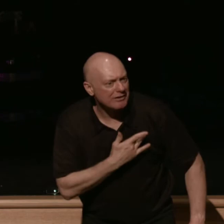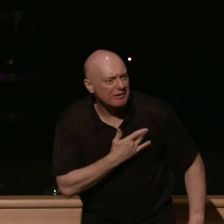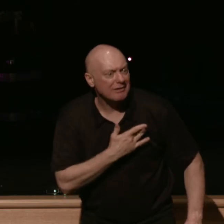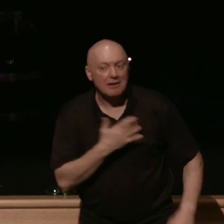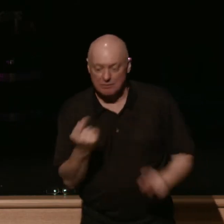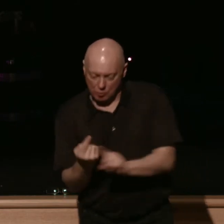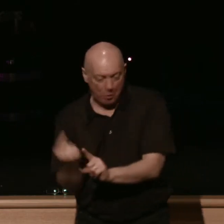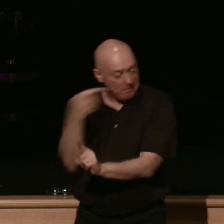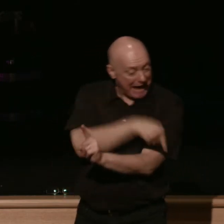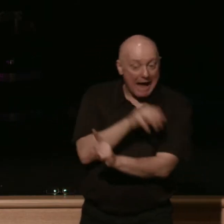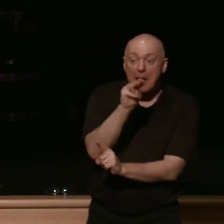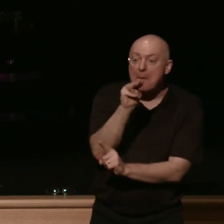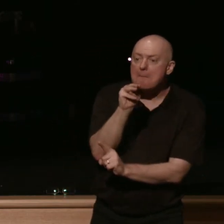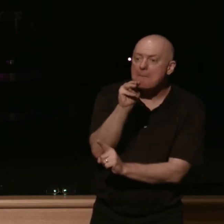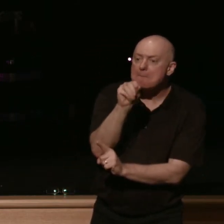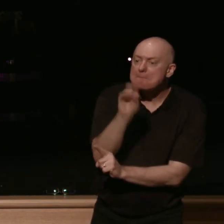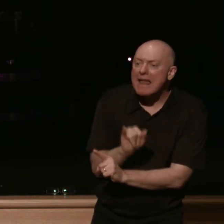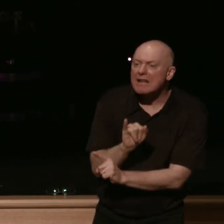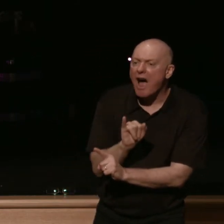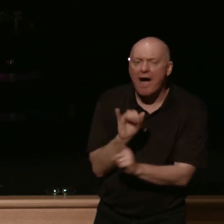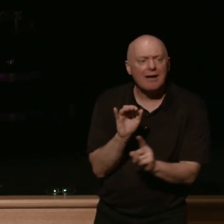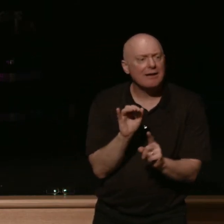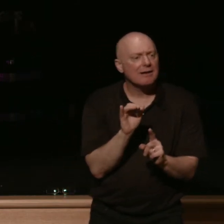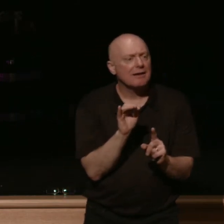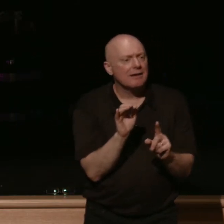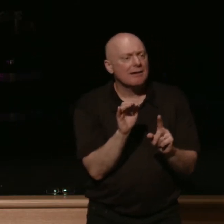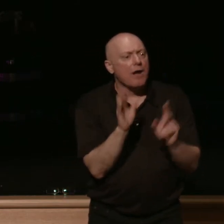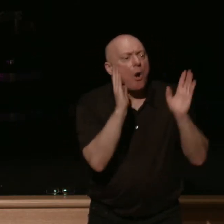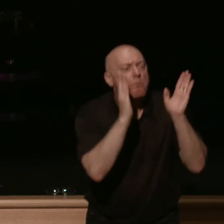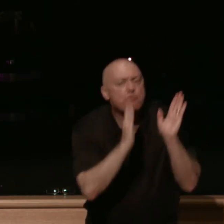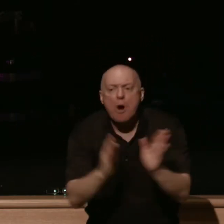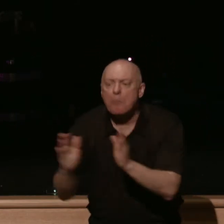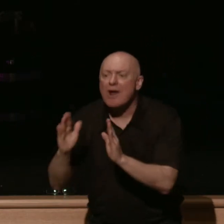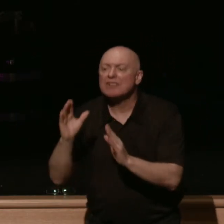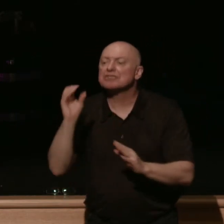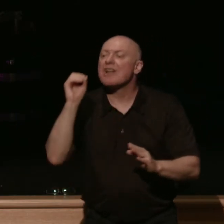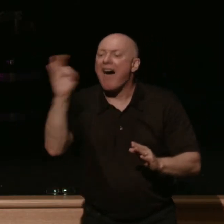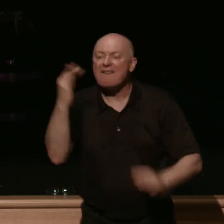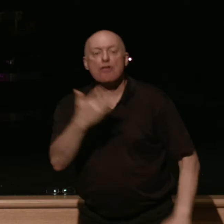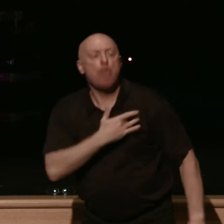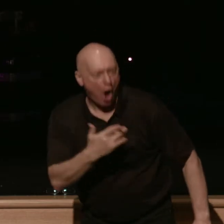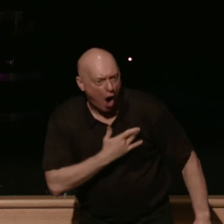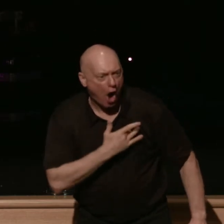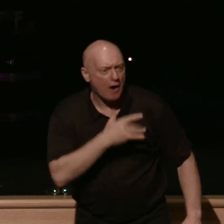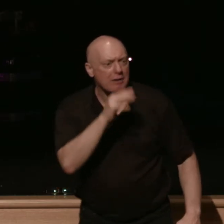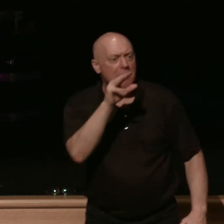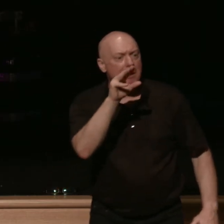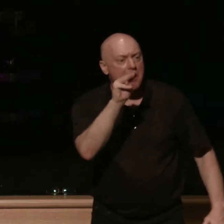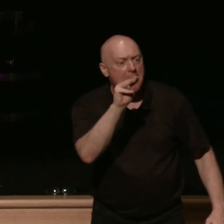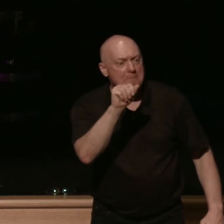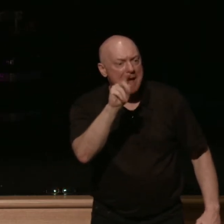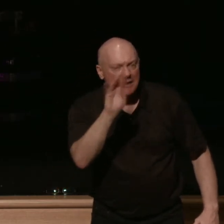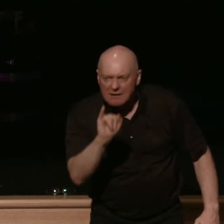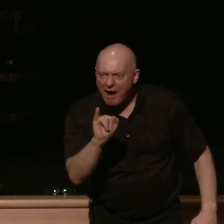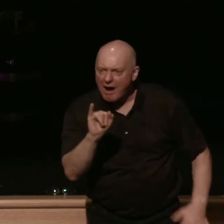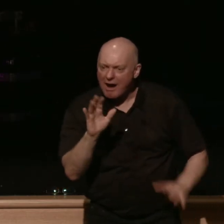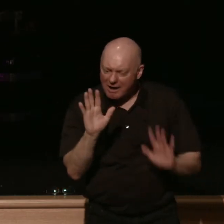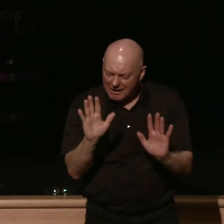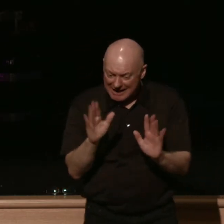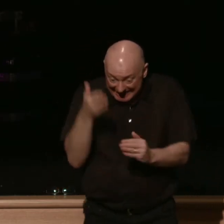what kind of preparation is this man doing it's a preparation of the heart now malachi is going to spend more time at the end of his letter